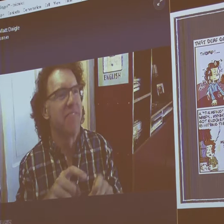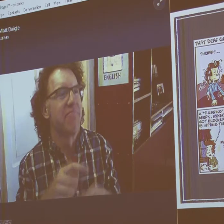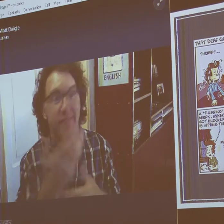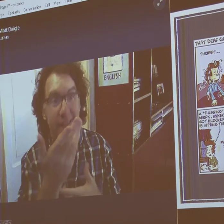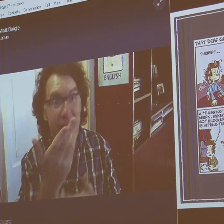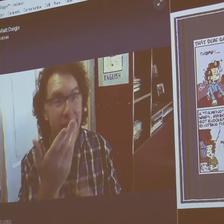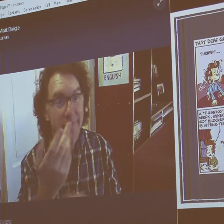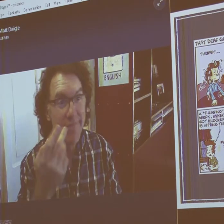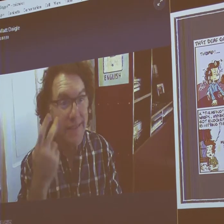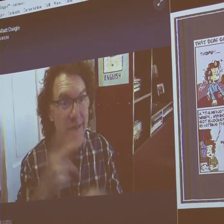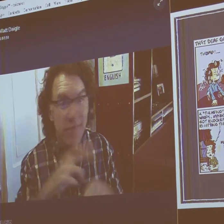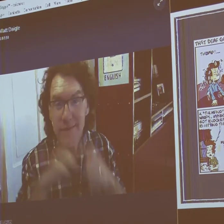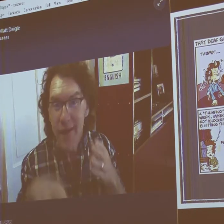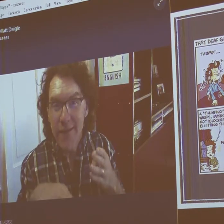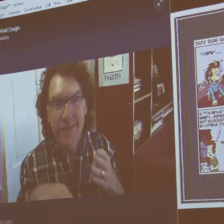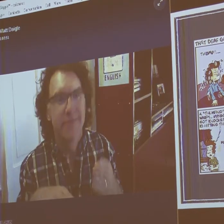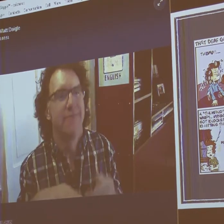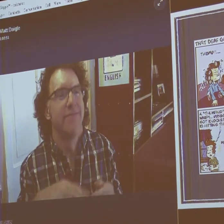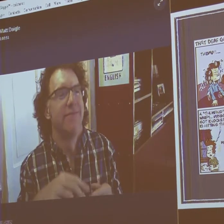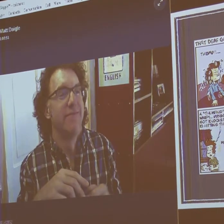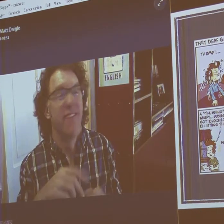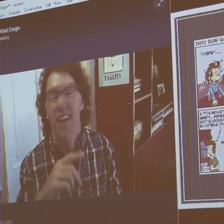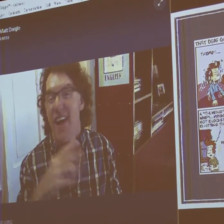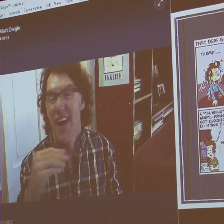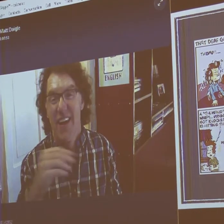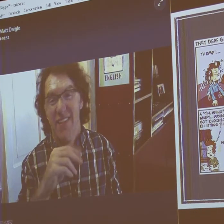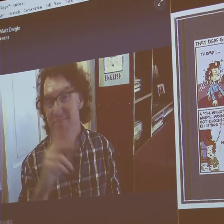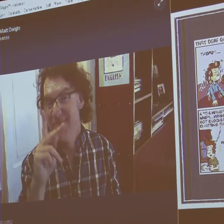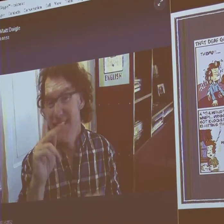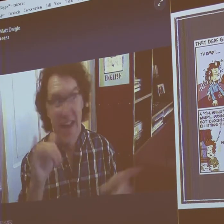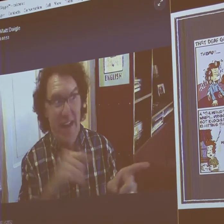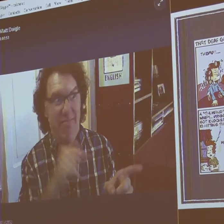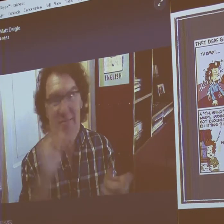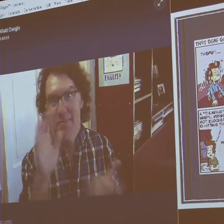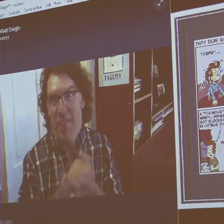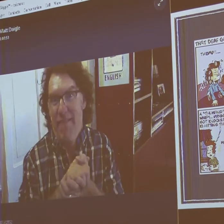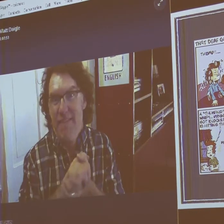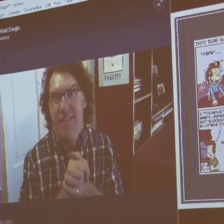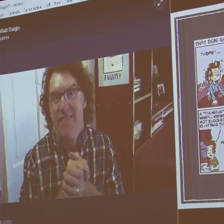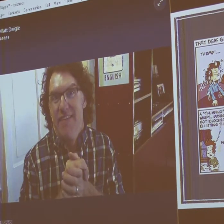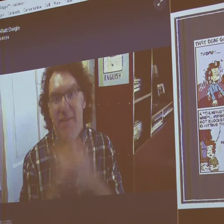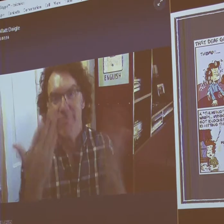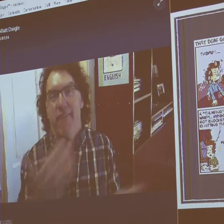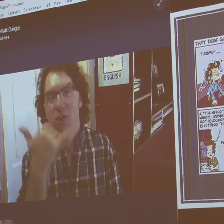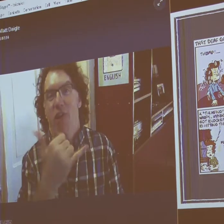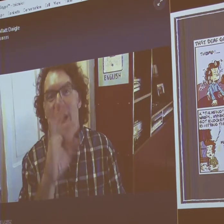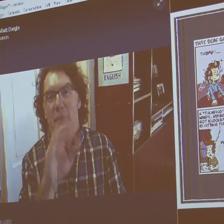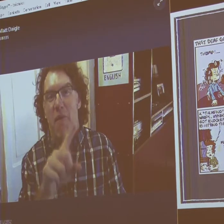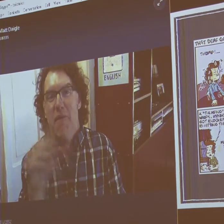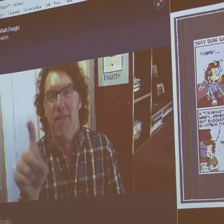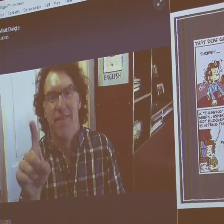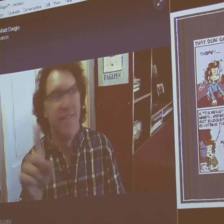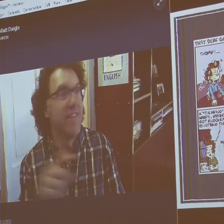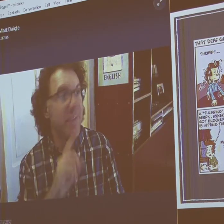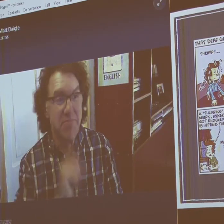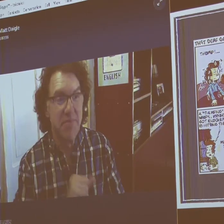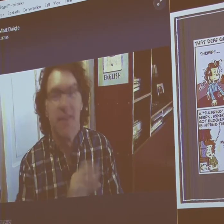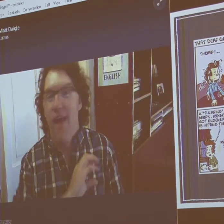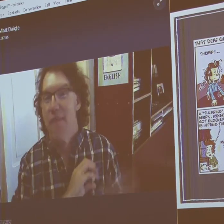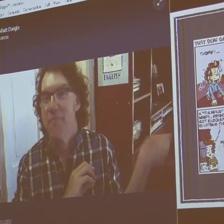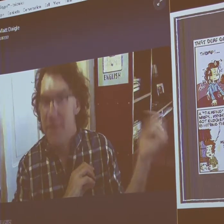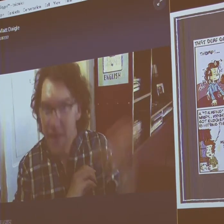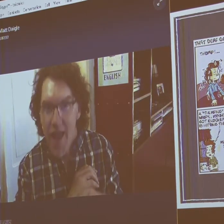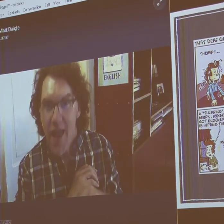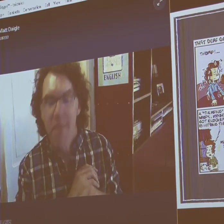things. So I was questioning her, and, of course, Kay was, like, freaked out and called